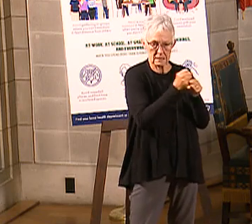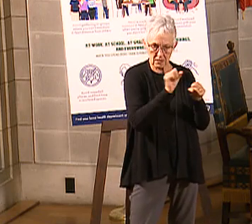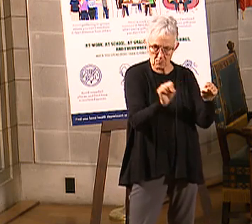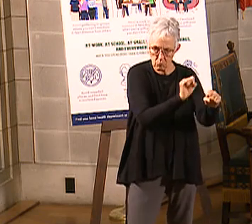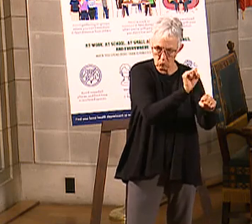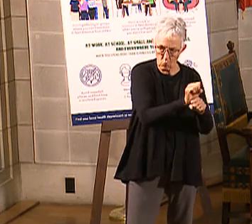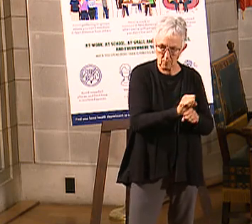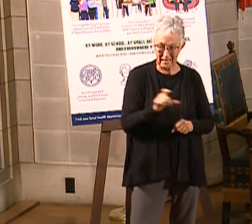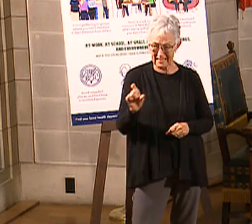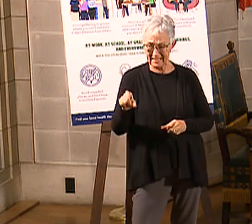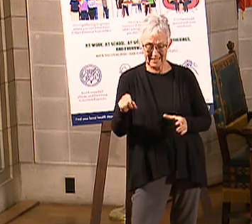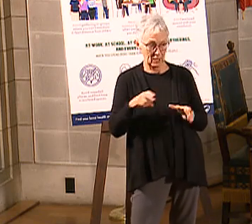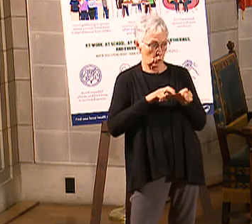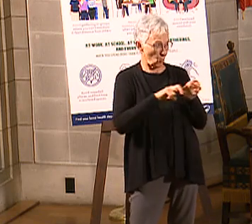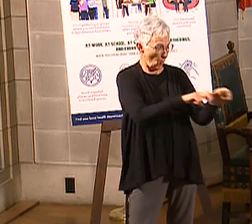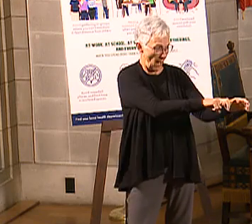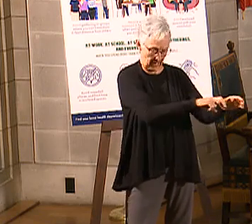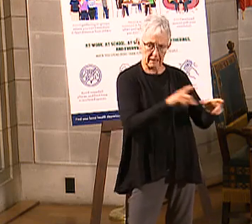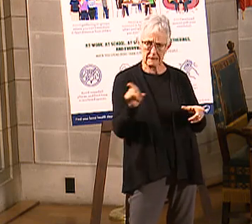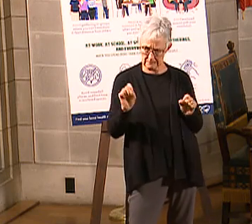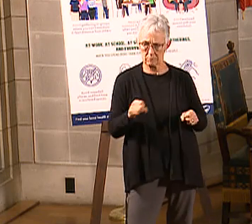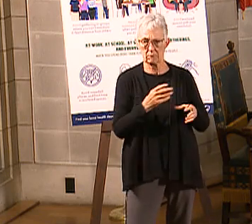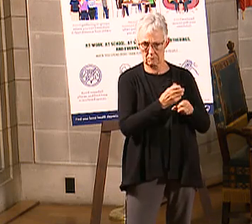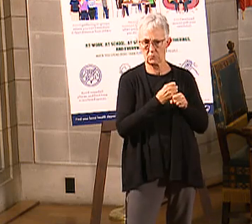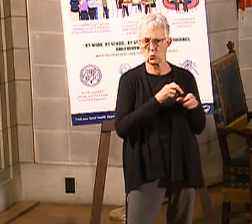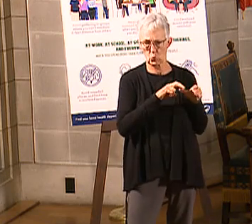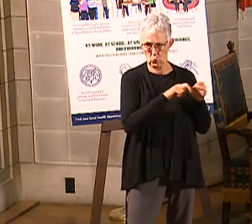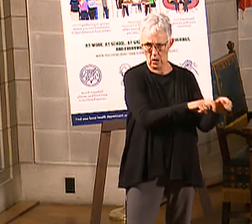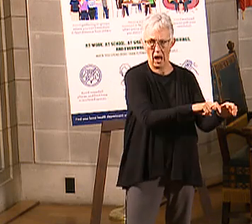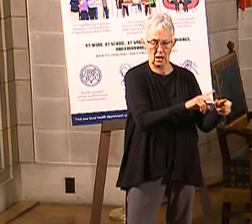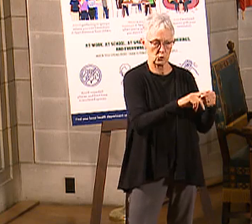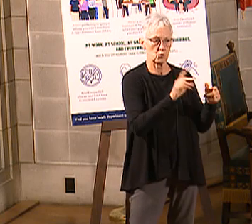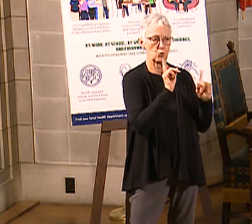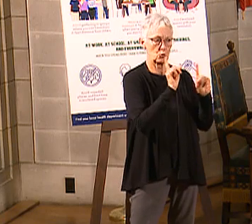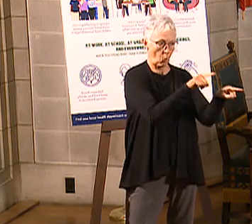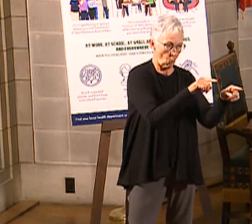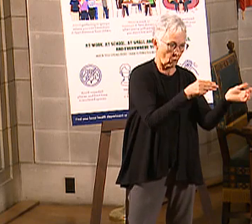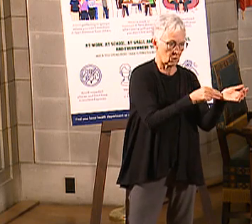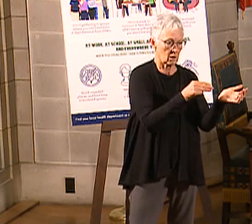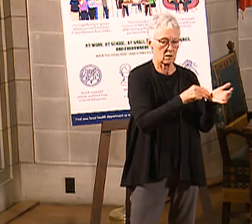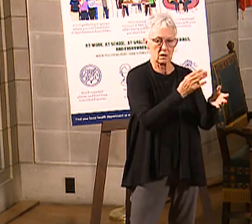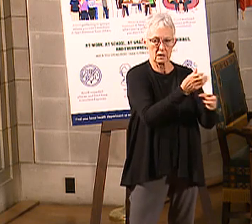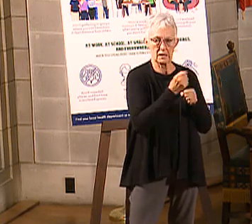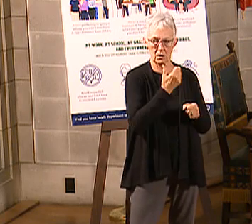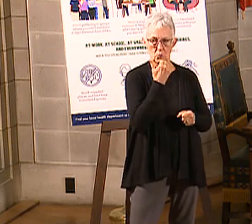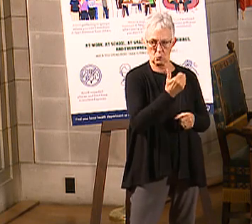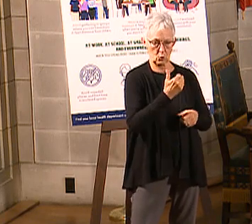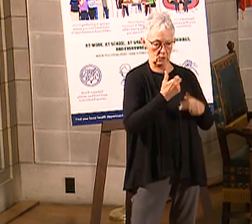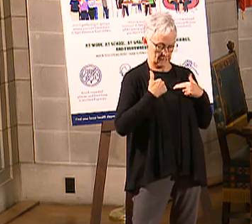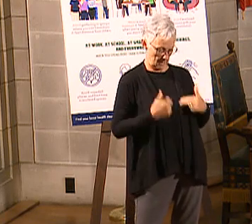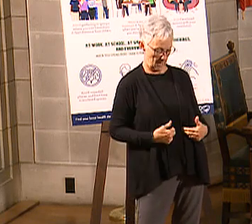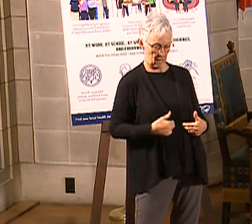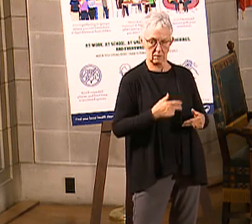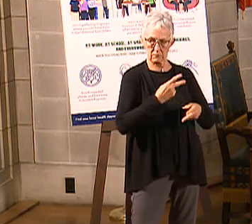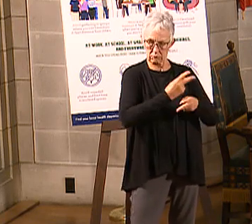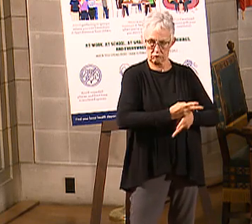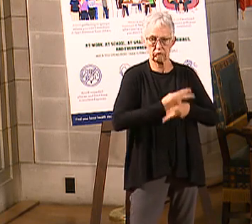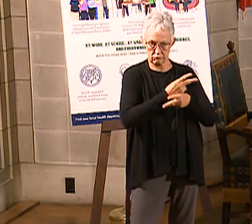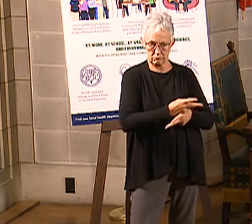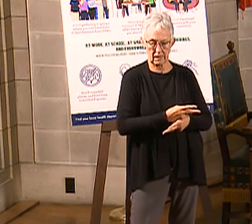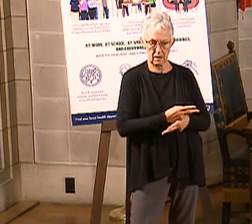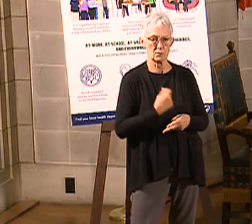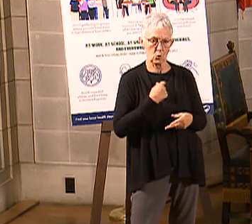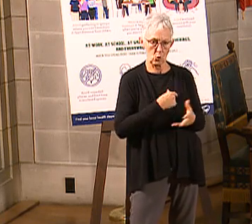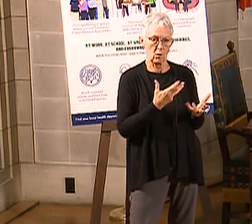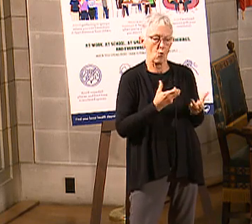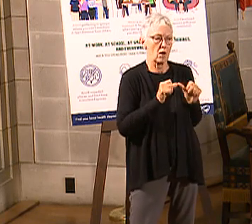ride, they can get that ride to the doctor so that they get that health care so that we continue to provide that great customer service to them and so that they continue